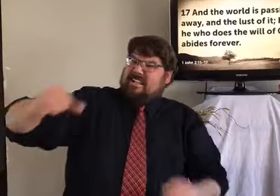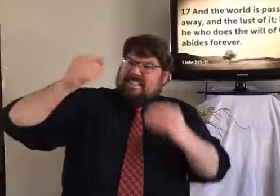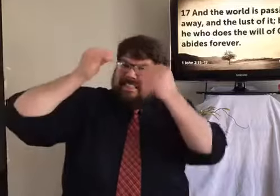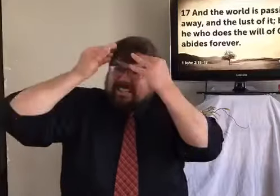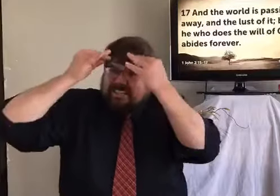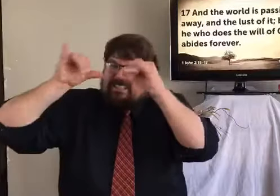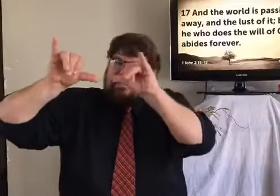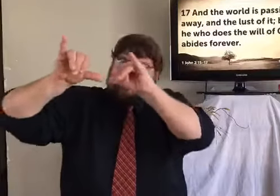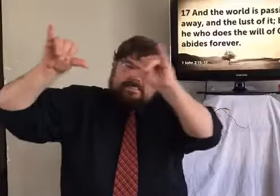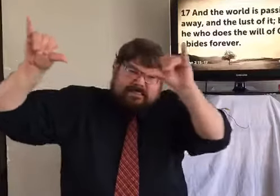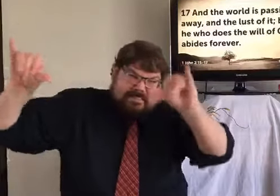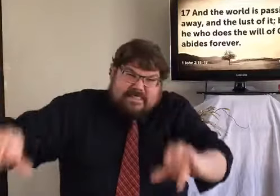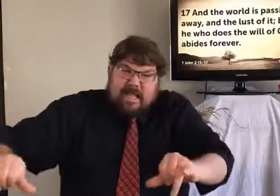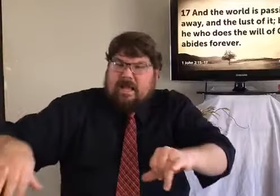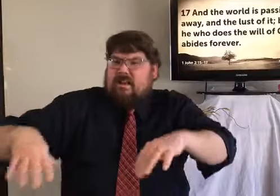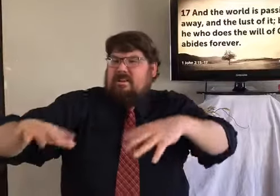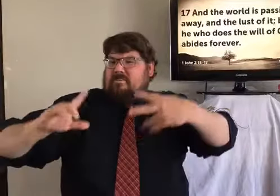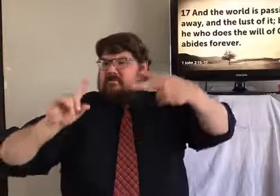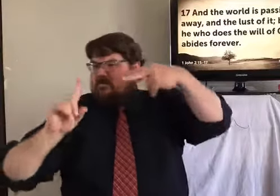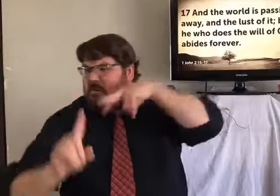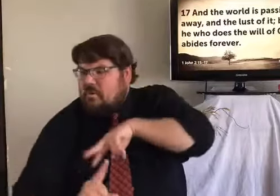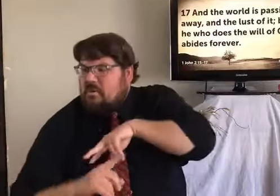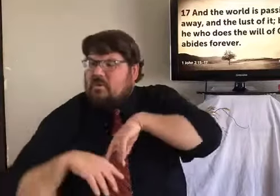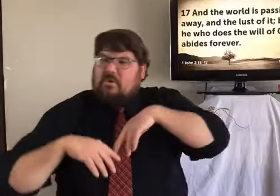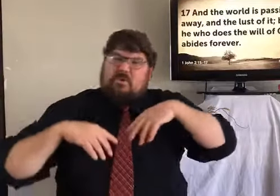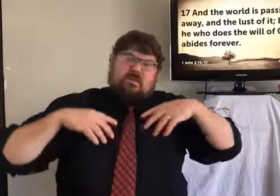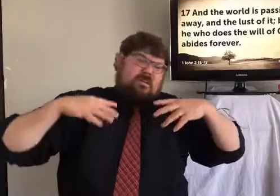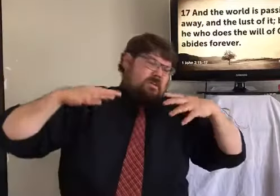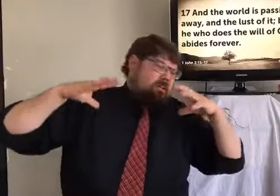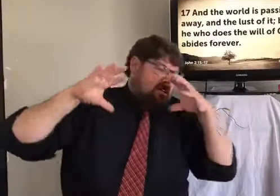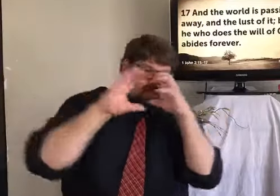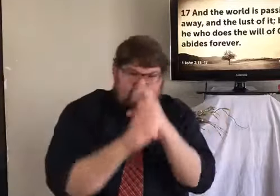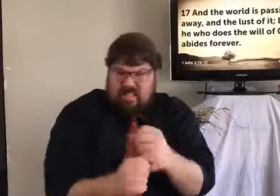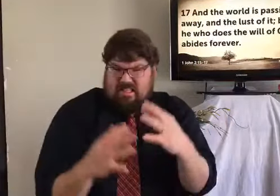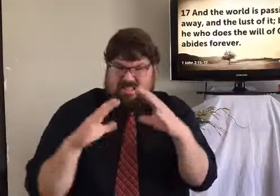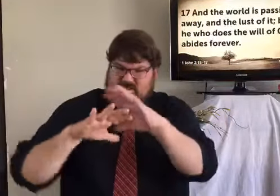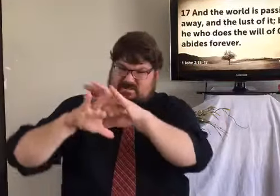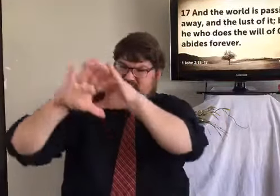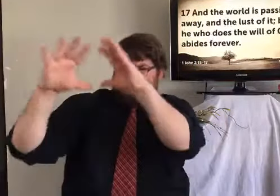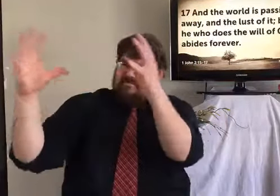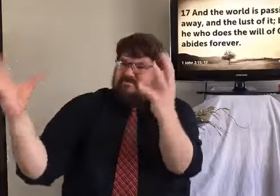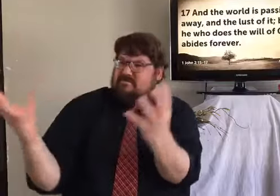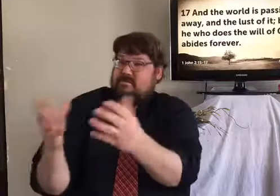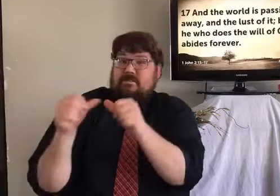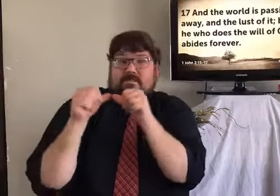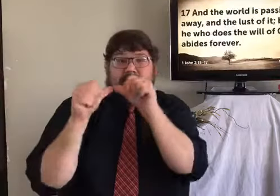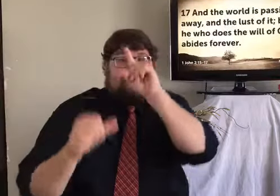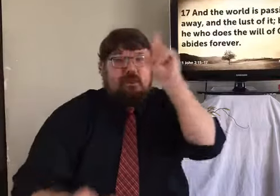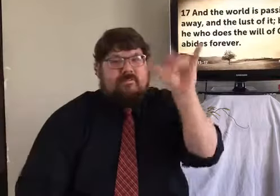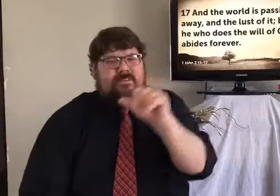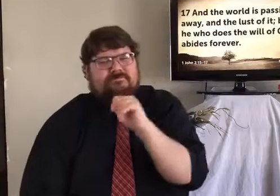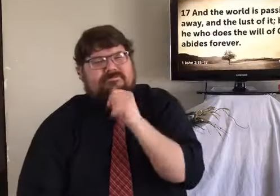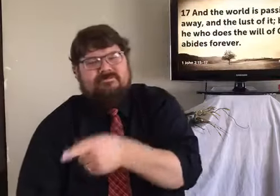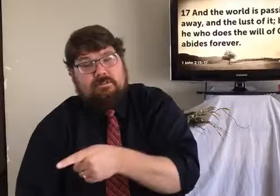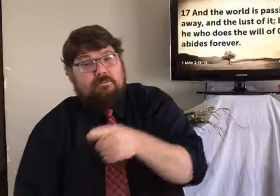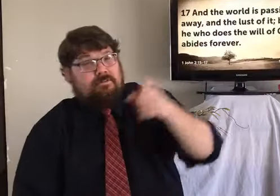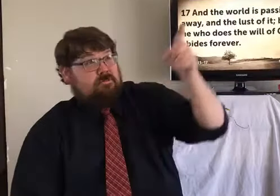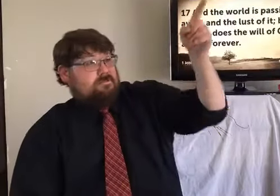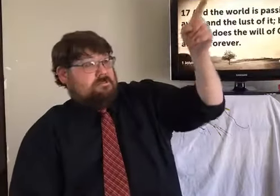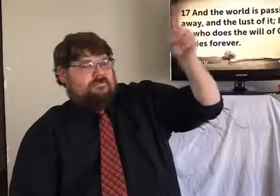influence us, Jesus wouldn't allow that. He wouldn't allow that kind of thinking, the systems of the world, the world view, the things of the